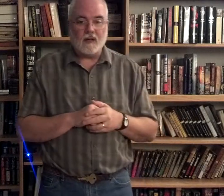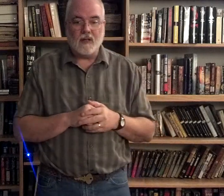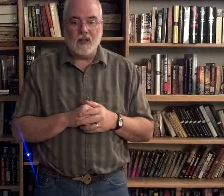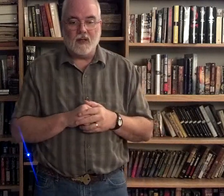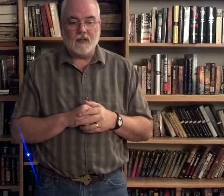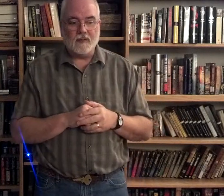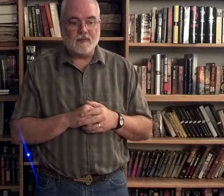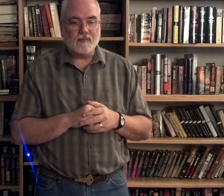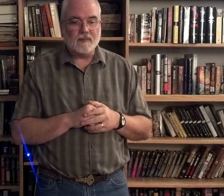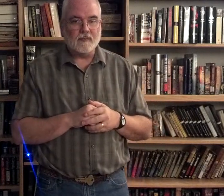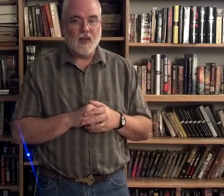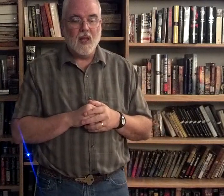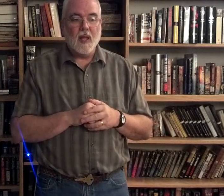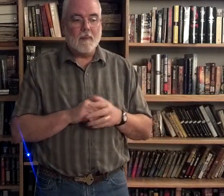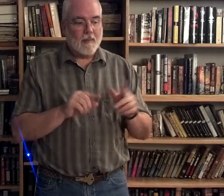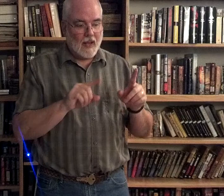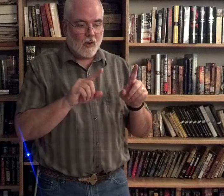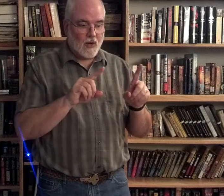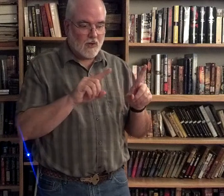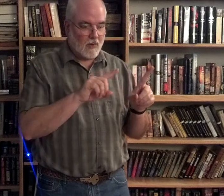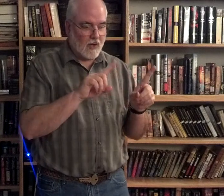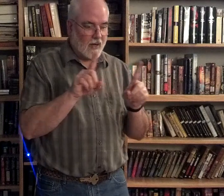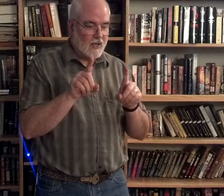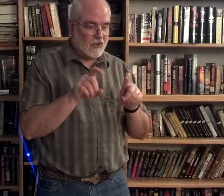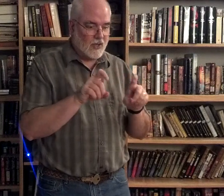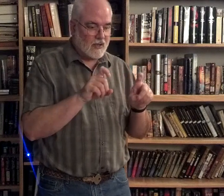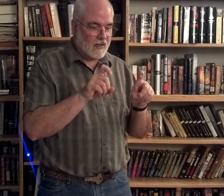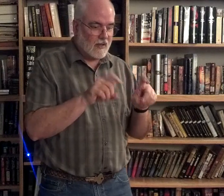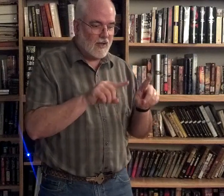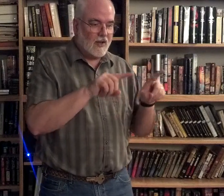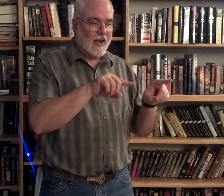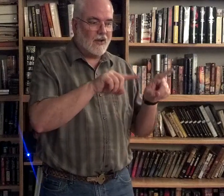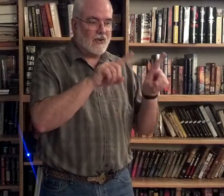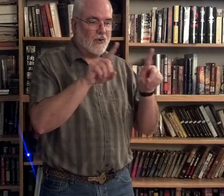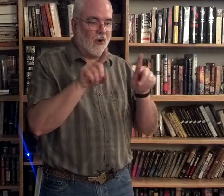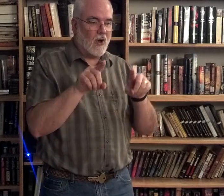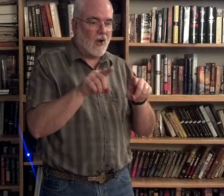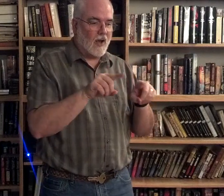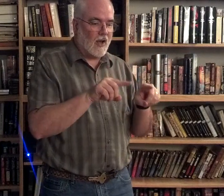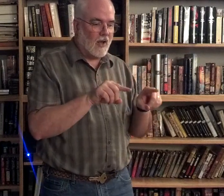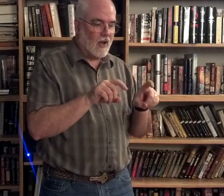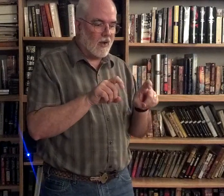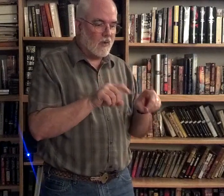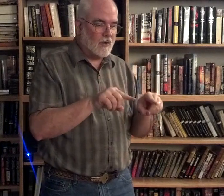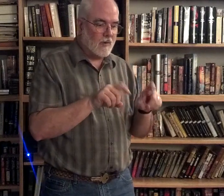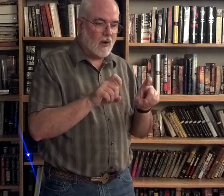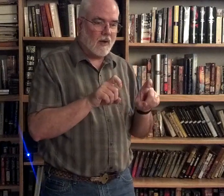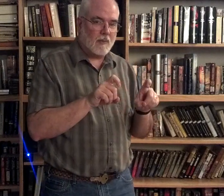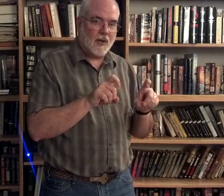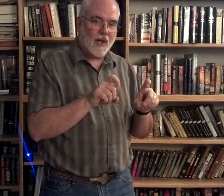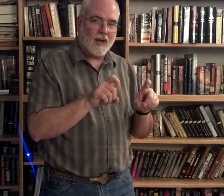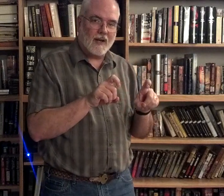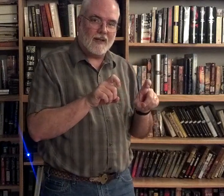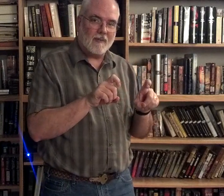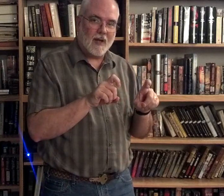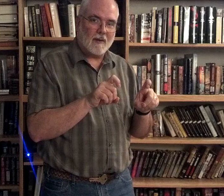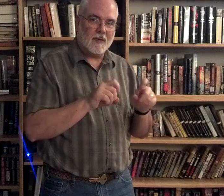the end. And a question mark is just, kind of just draw a question mark and put a dot in it at the bottom there.